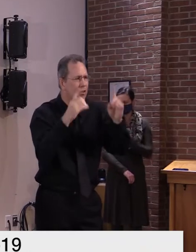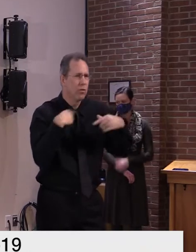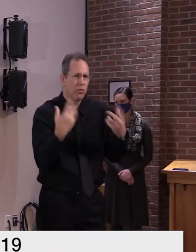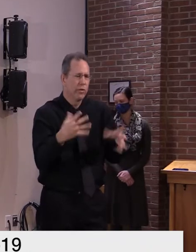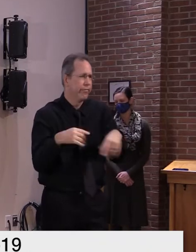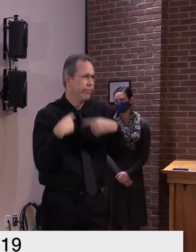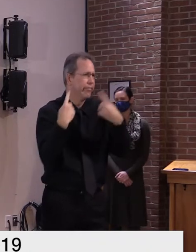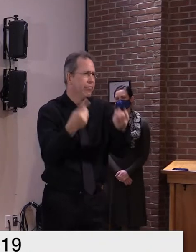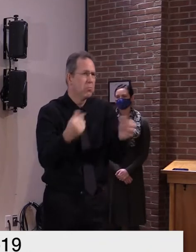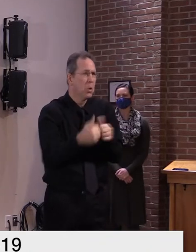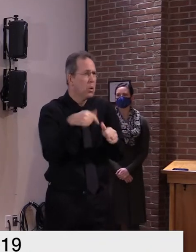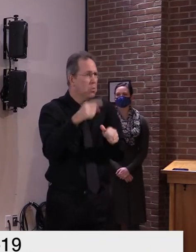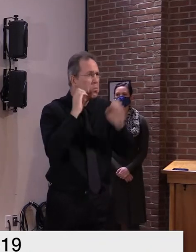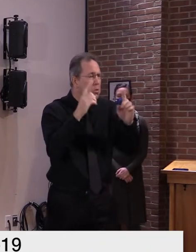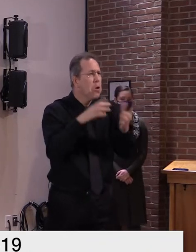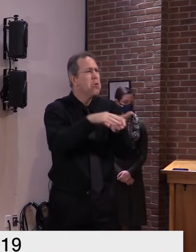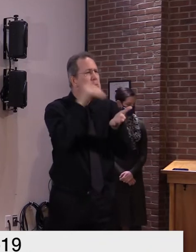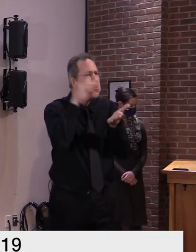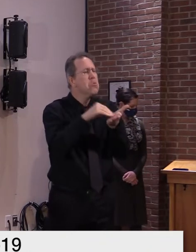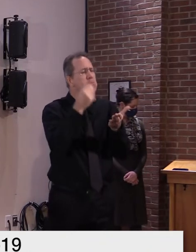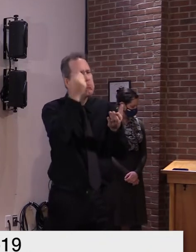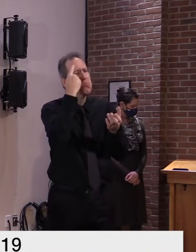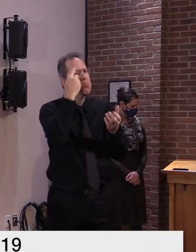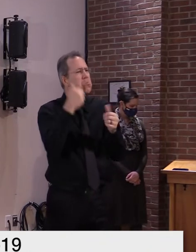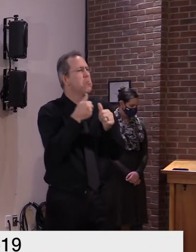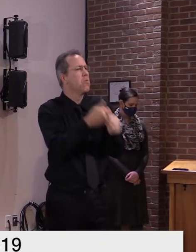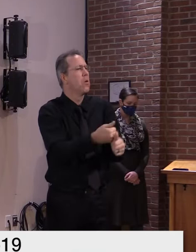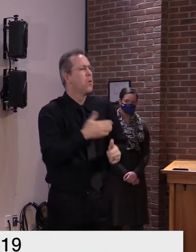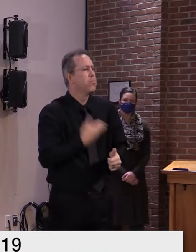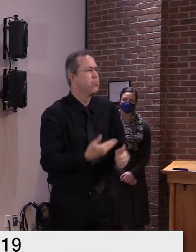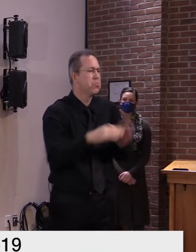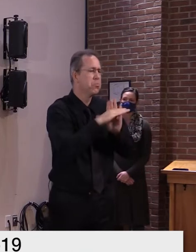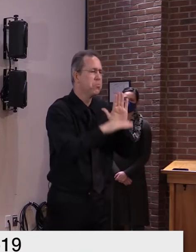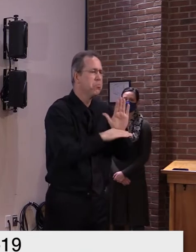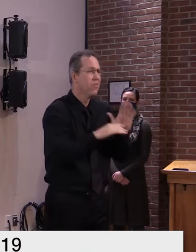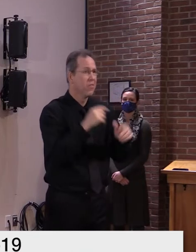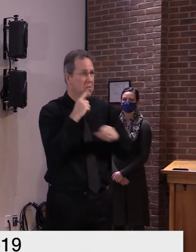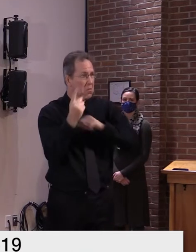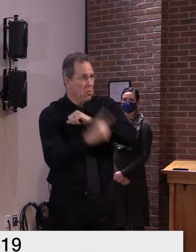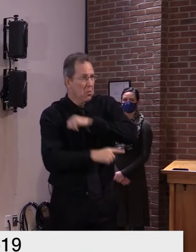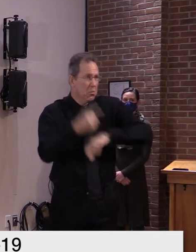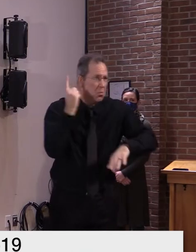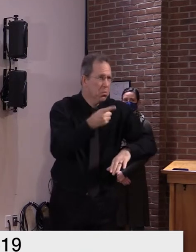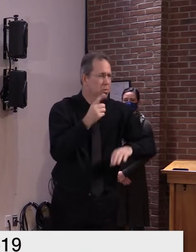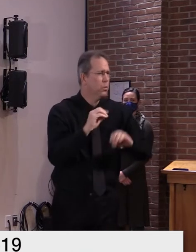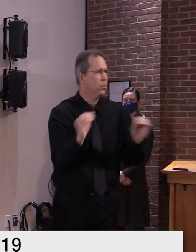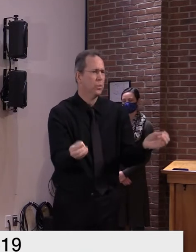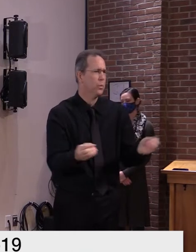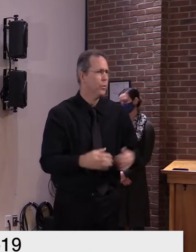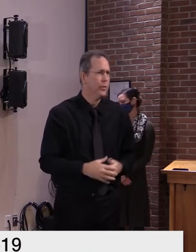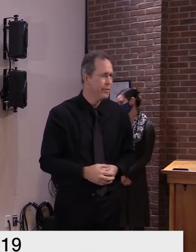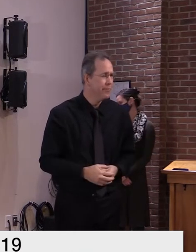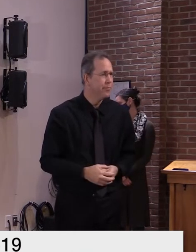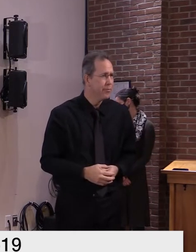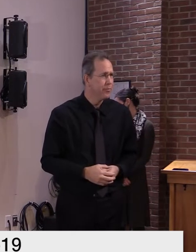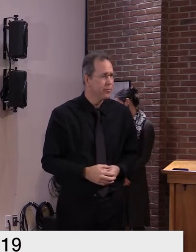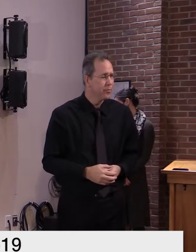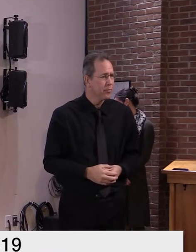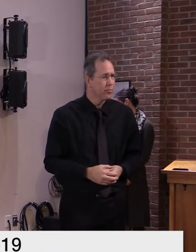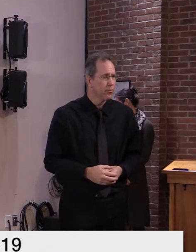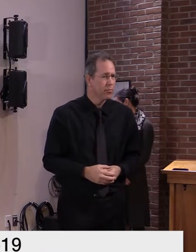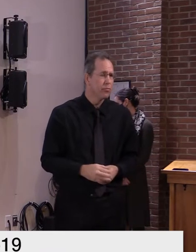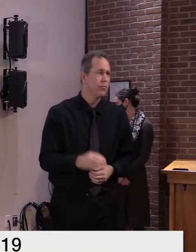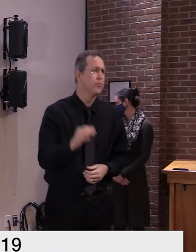as a punishment it's just the reality at this point and you know that california